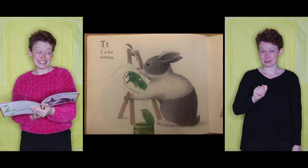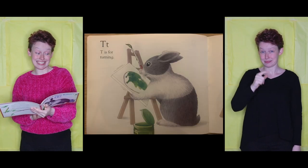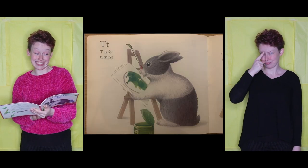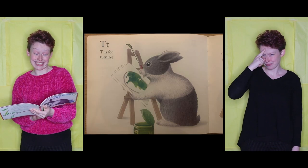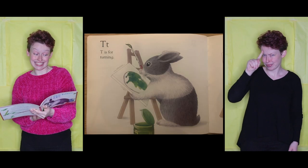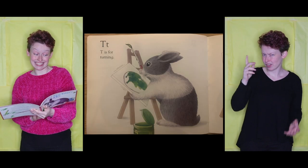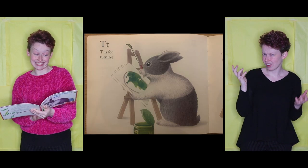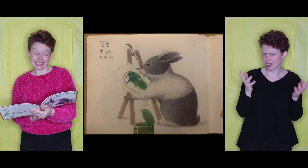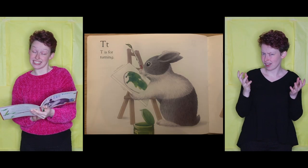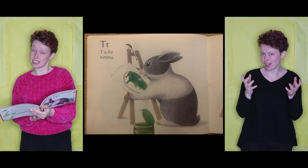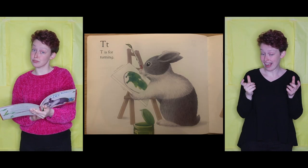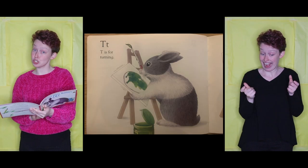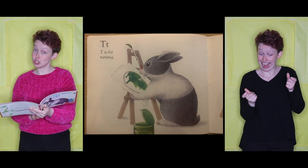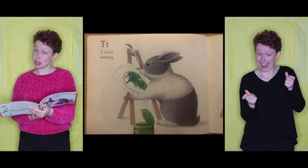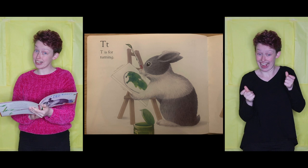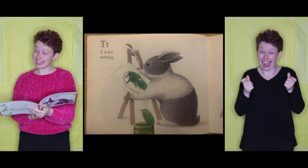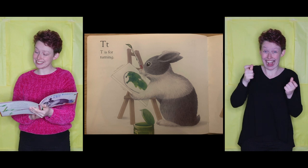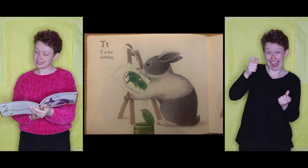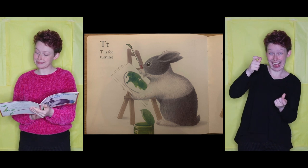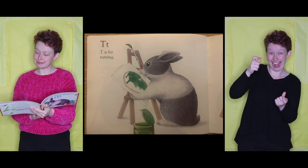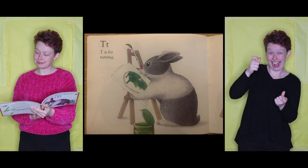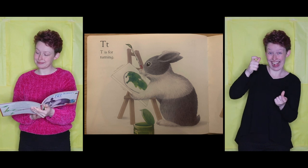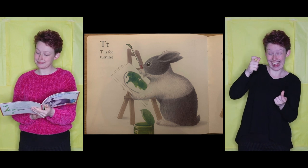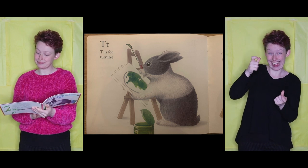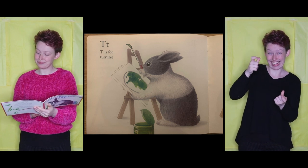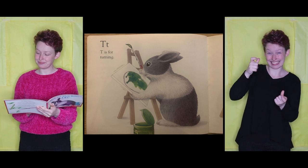T is for Turning.